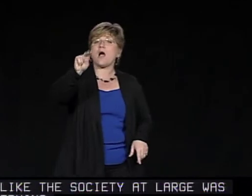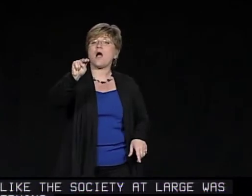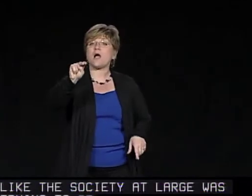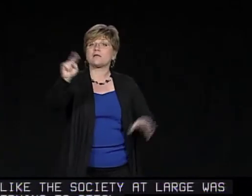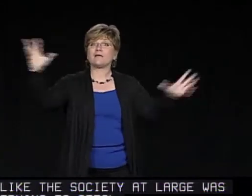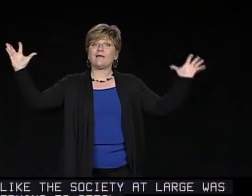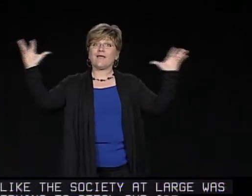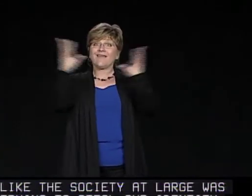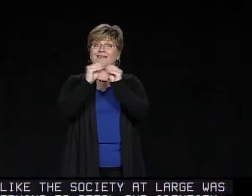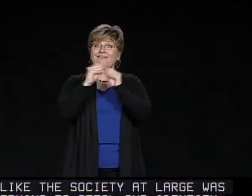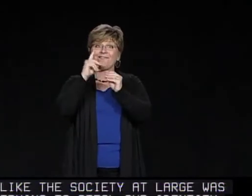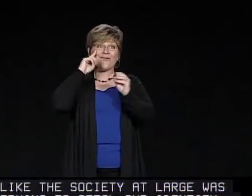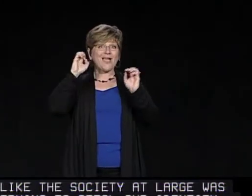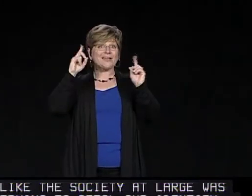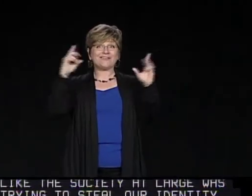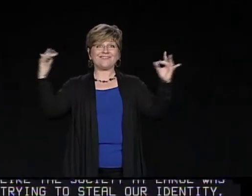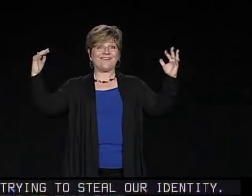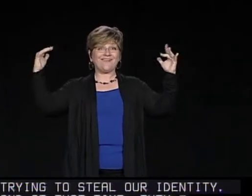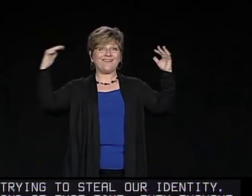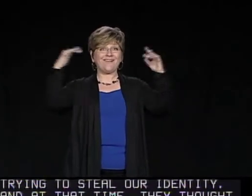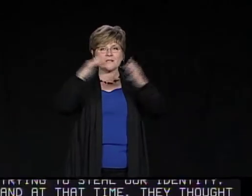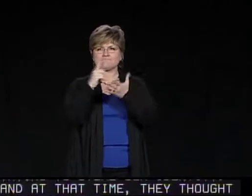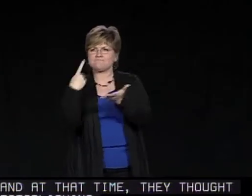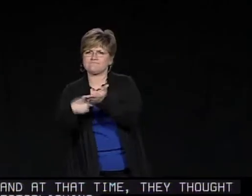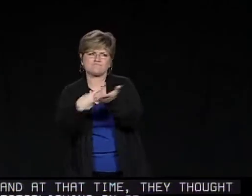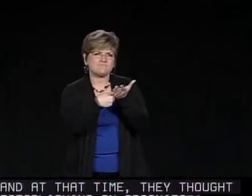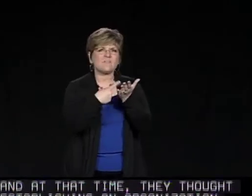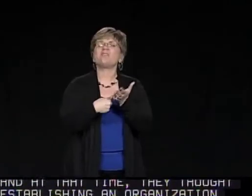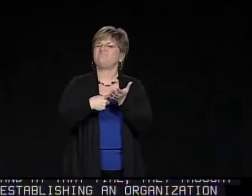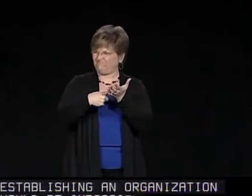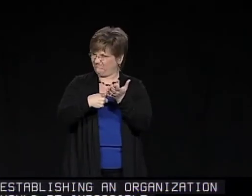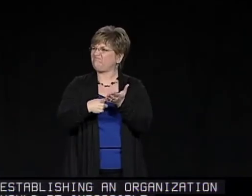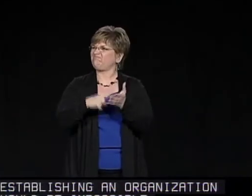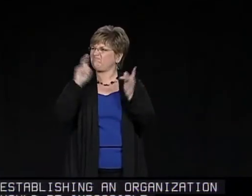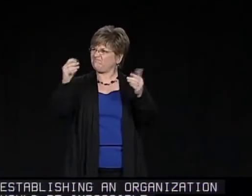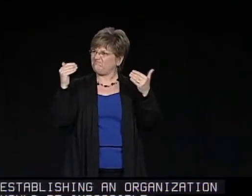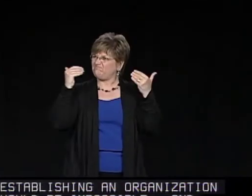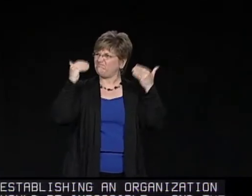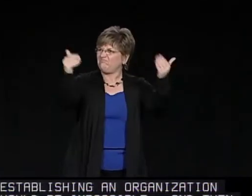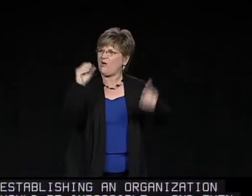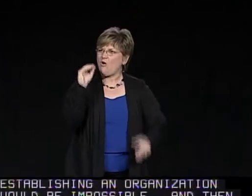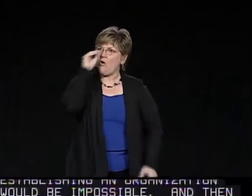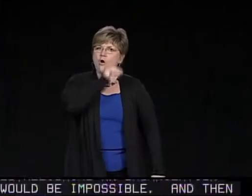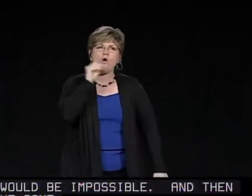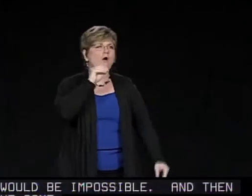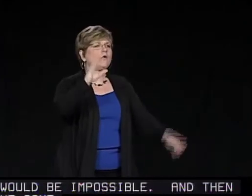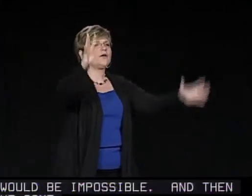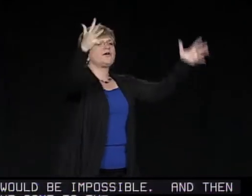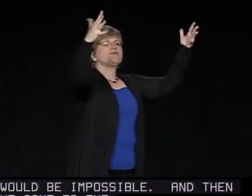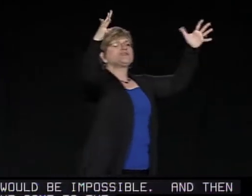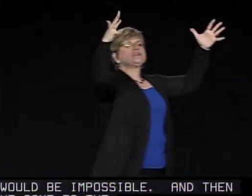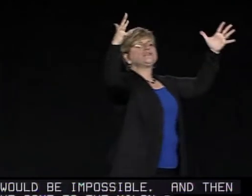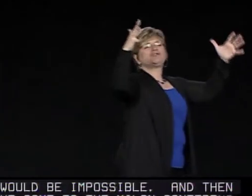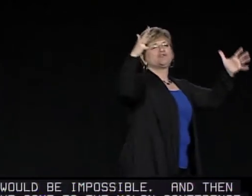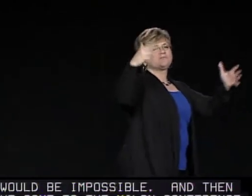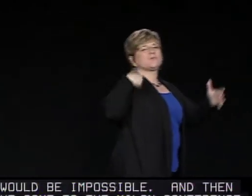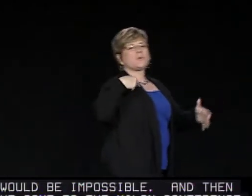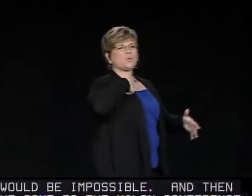organization would be impossible. And then we came to the Milan Conference, which supported